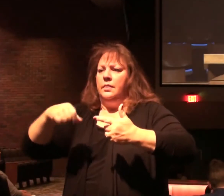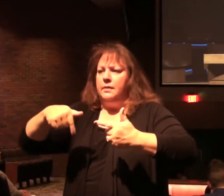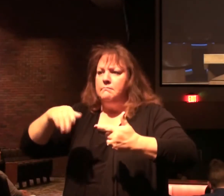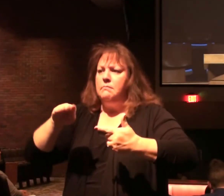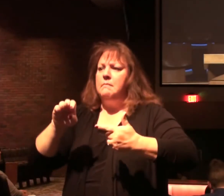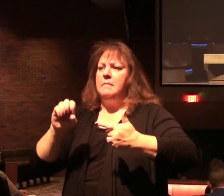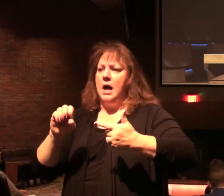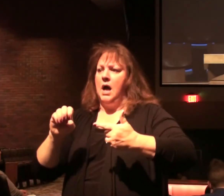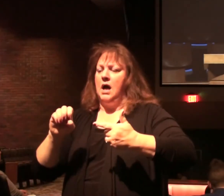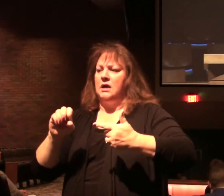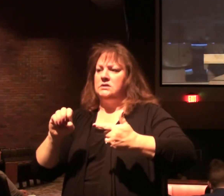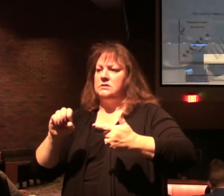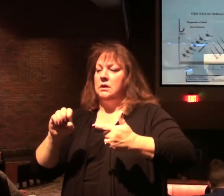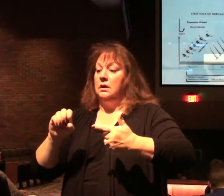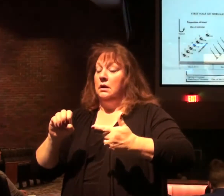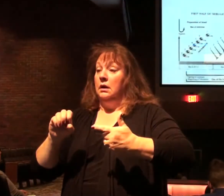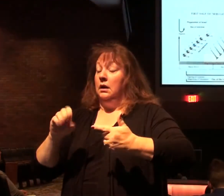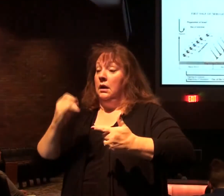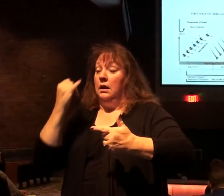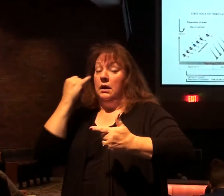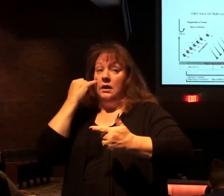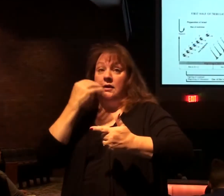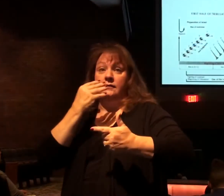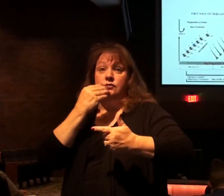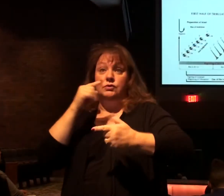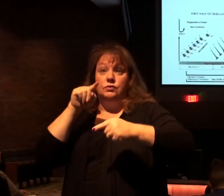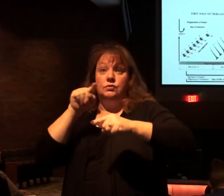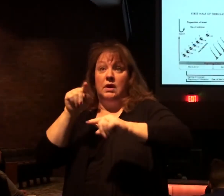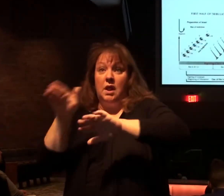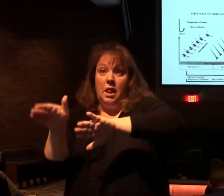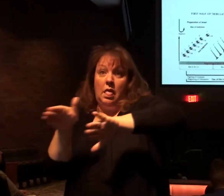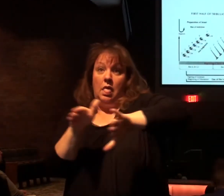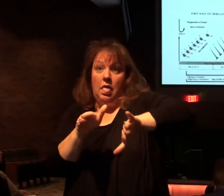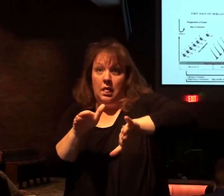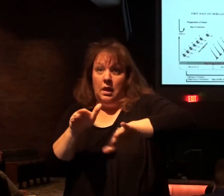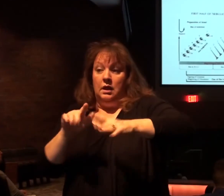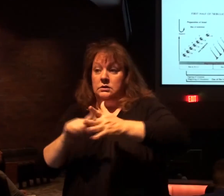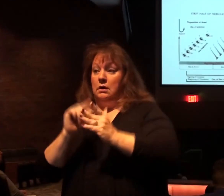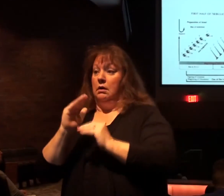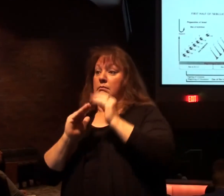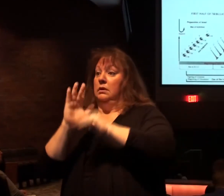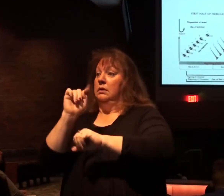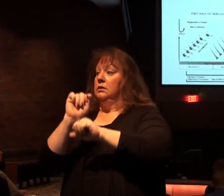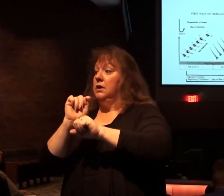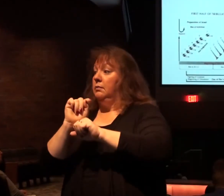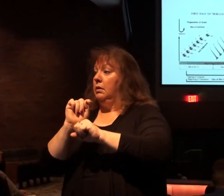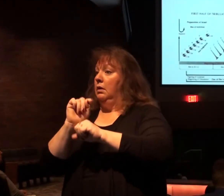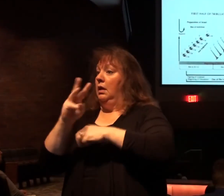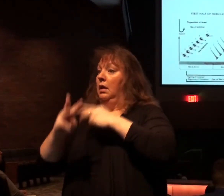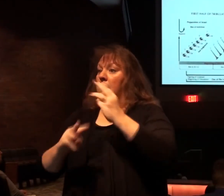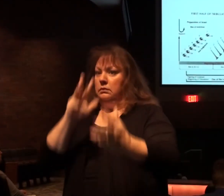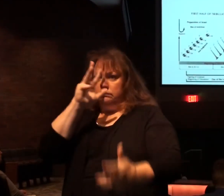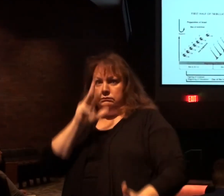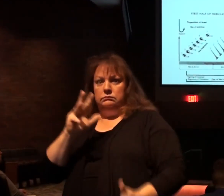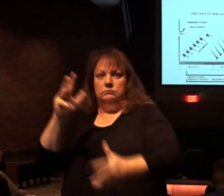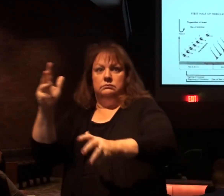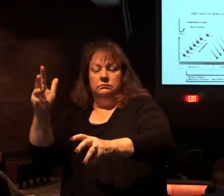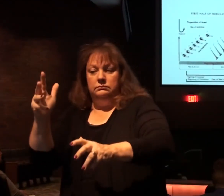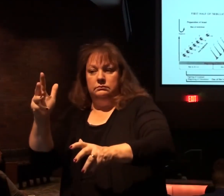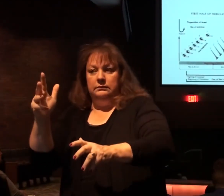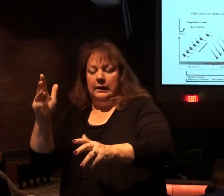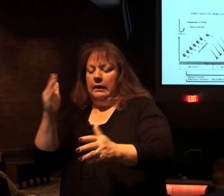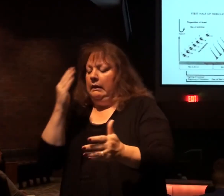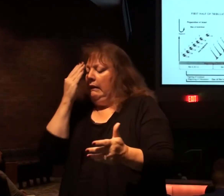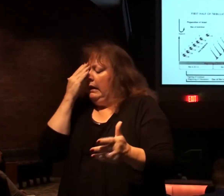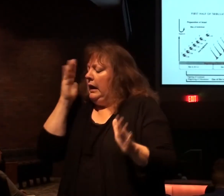boy, the whole world would unravel if the Jews went in there and bulldozed that and started to build a temple. I don't know how it all gets worked